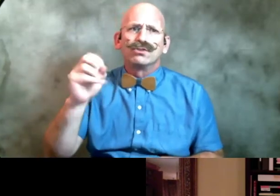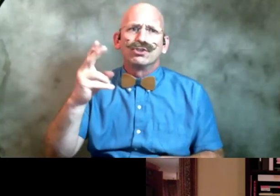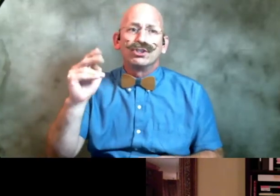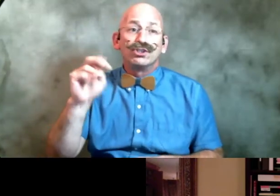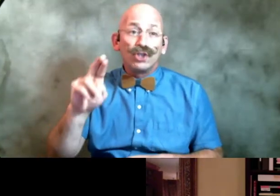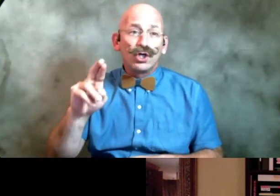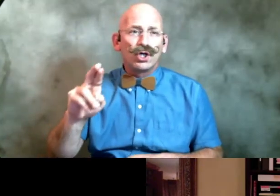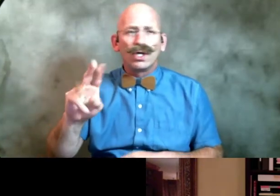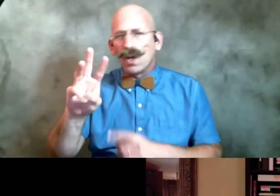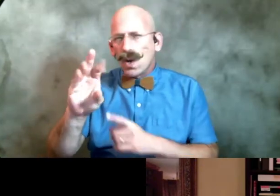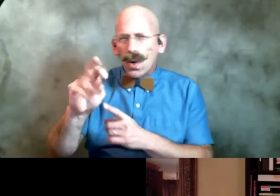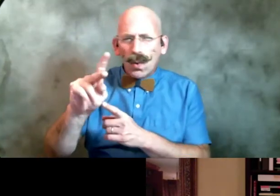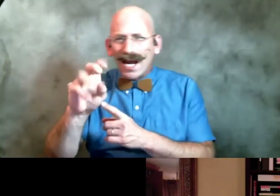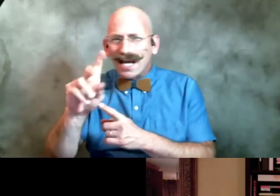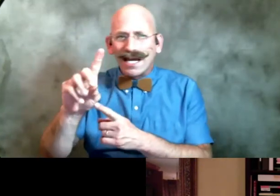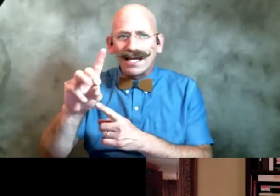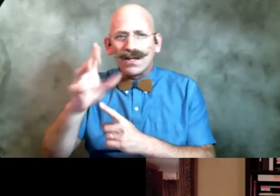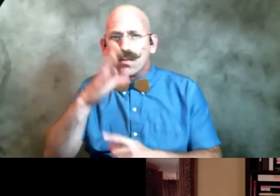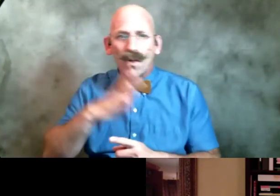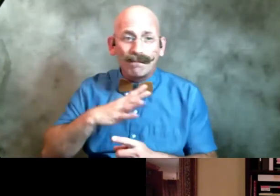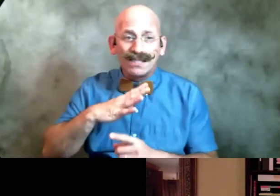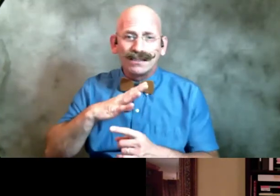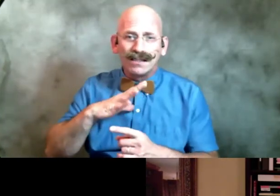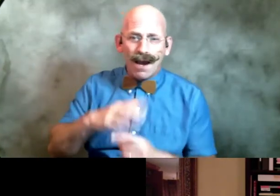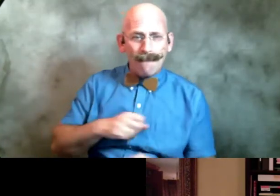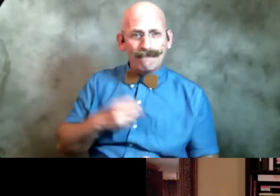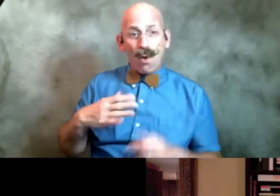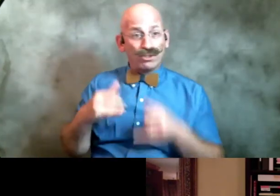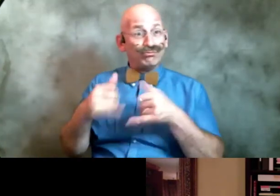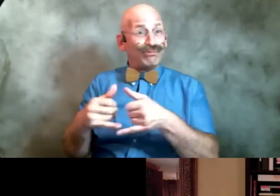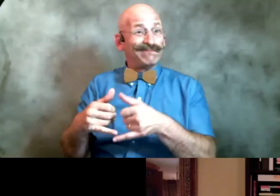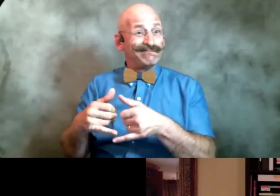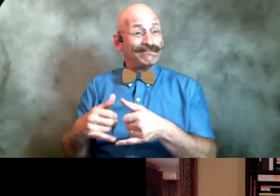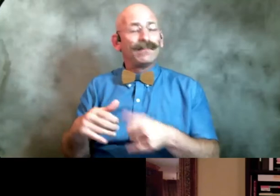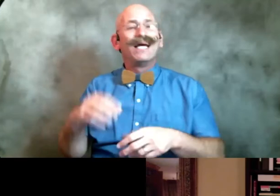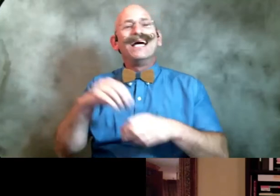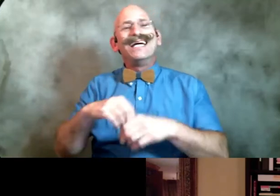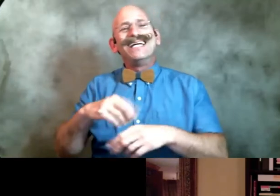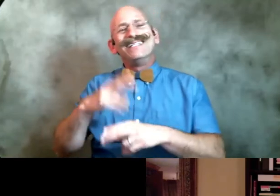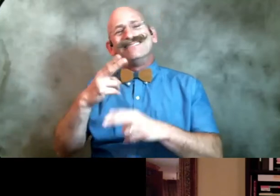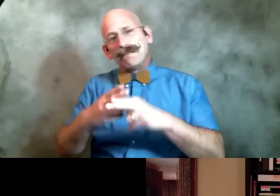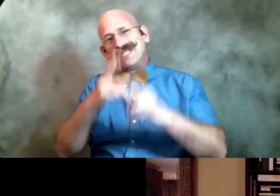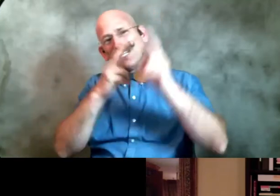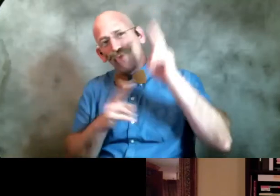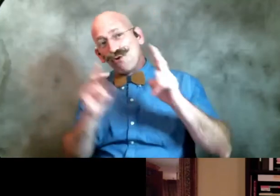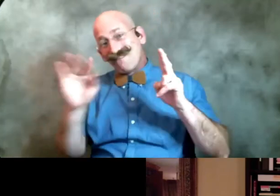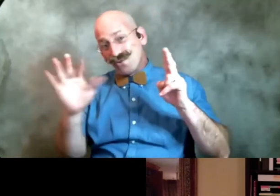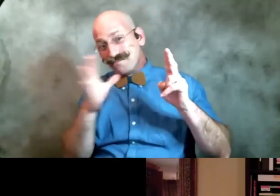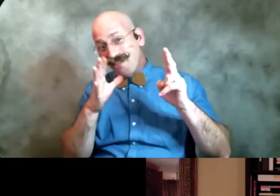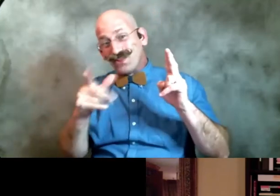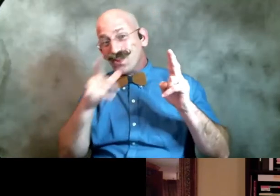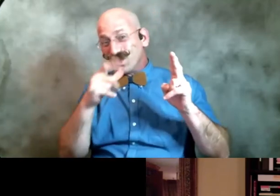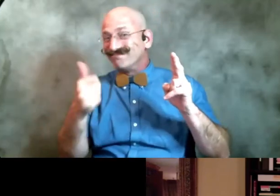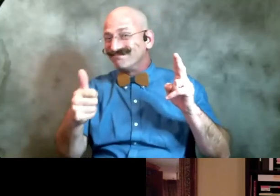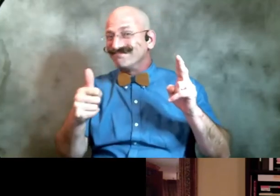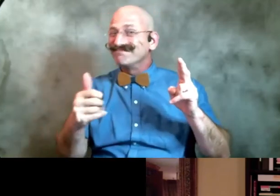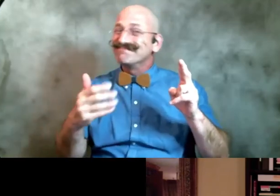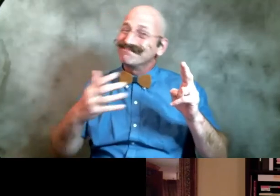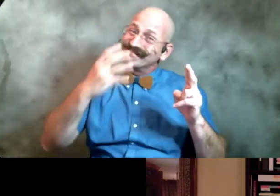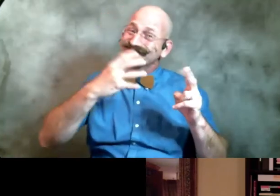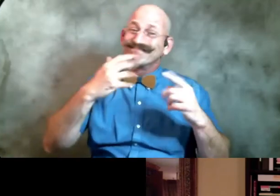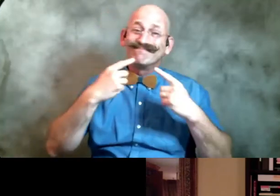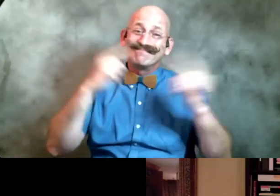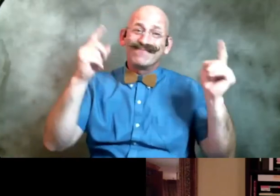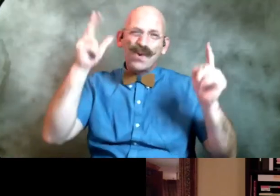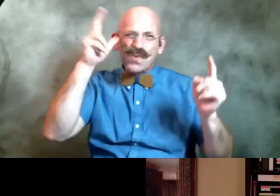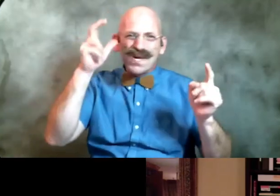woman prize poetry prize and that's in honor of her mother who was a wicked woman evidently so